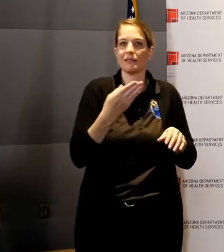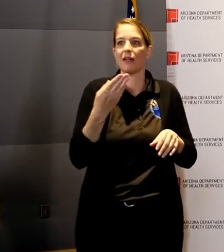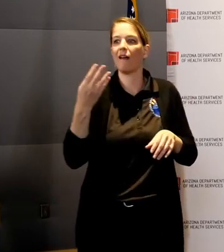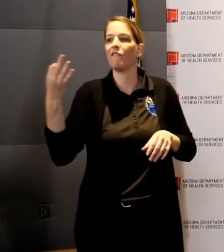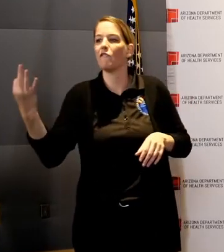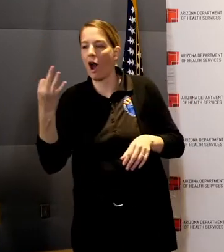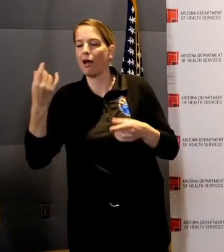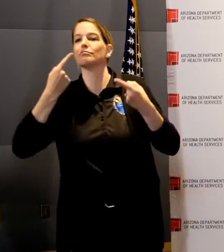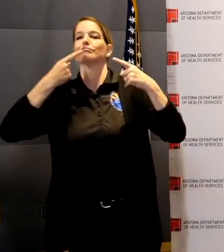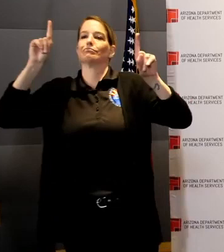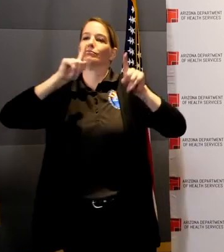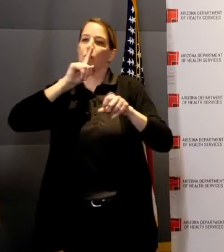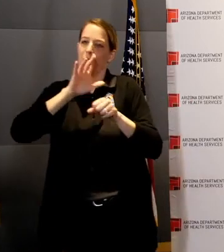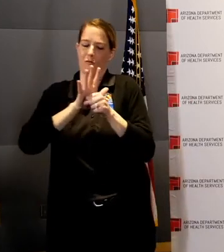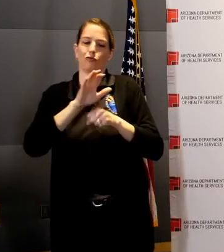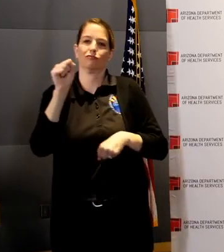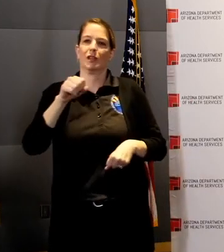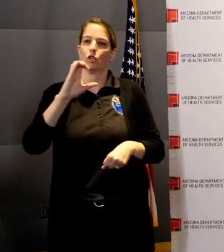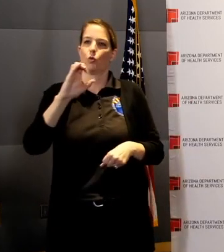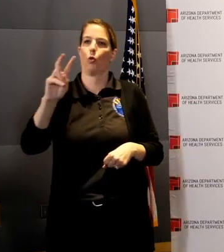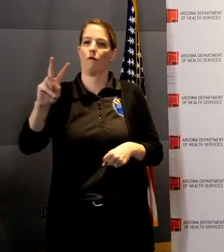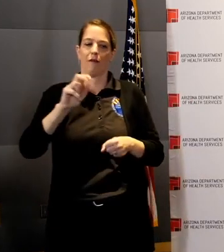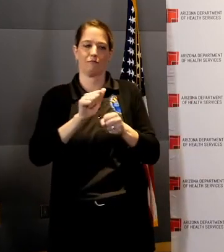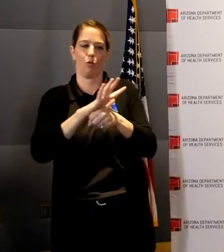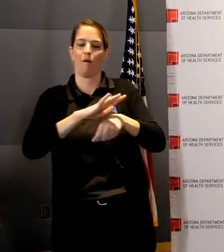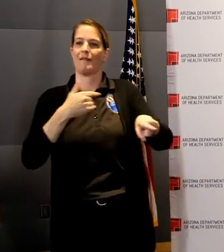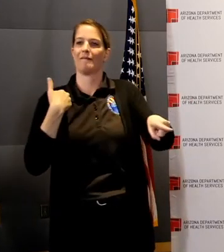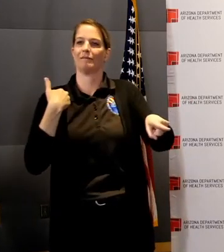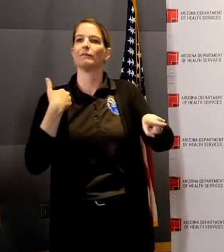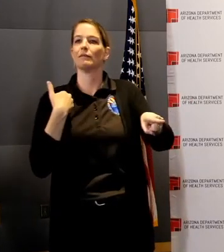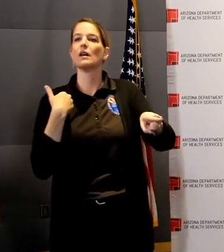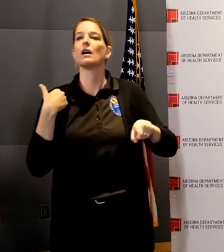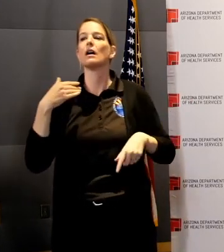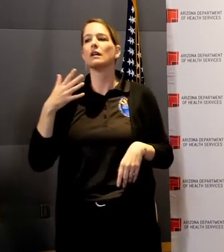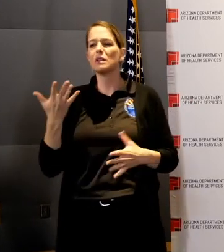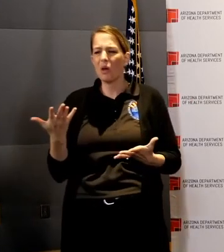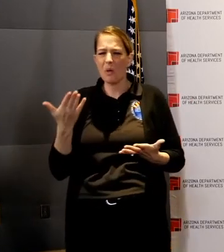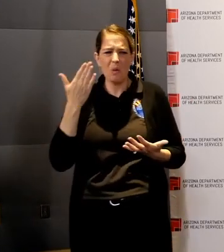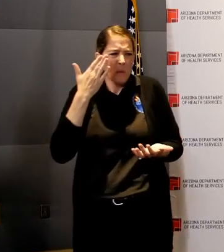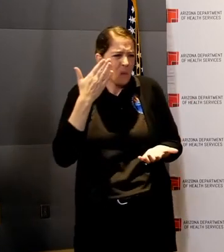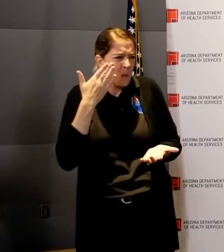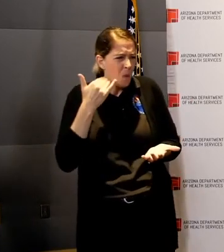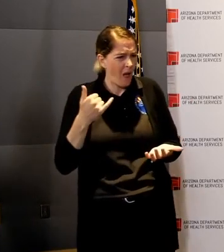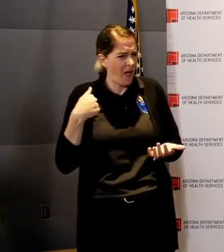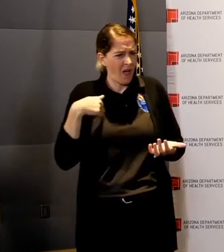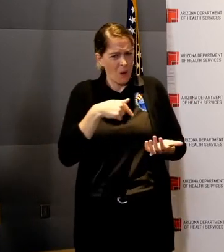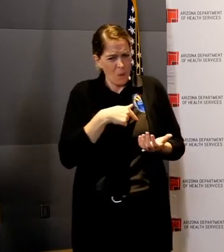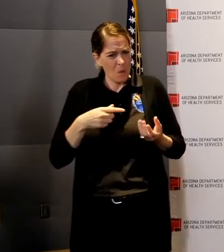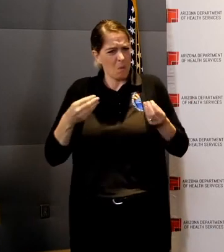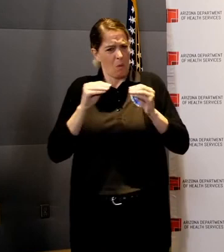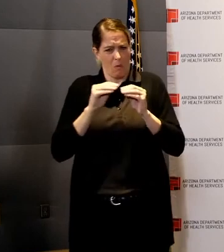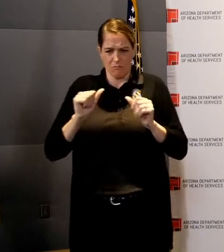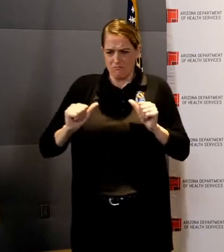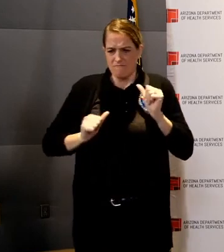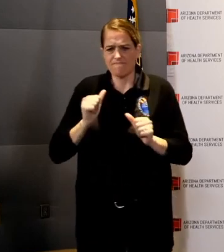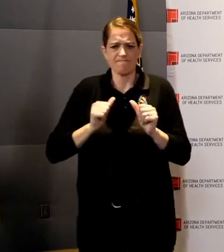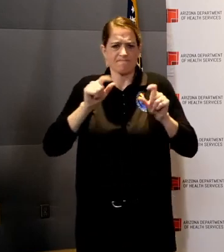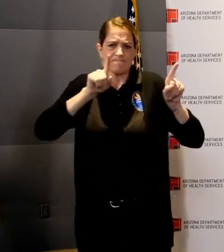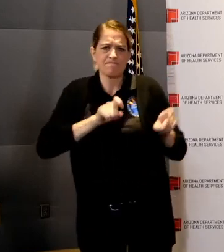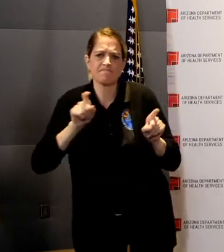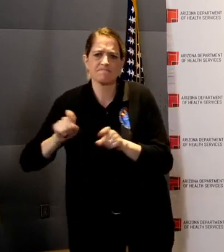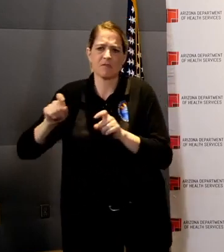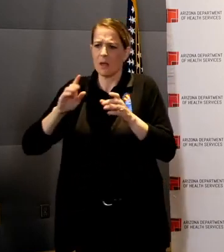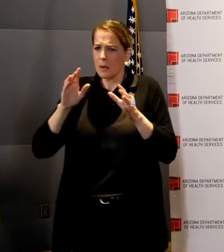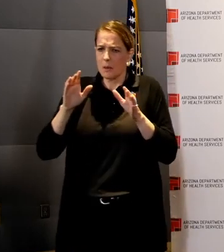are dying now. Why are we not working to slow the spread more aggressive? If people are dying, is it going to take more